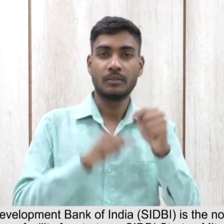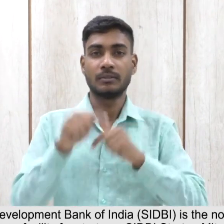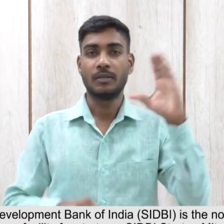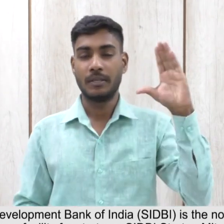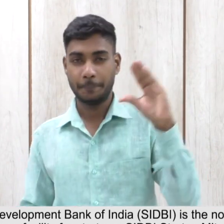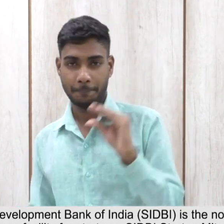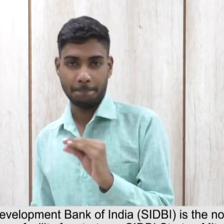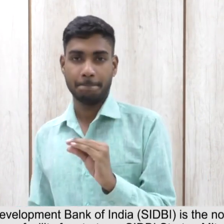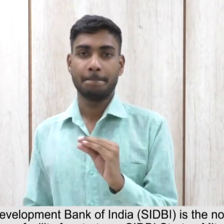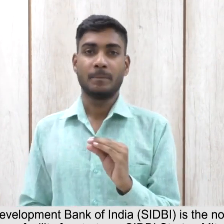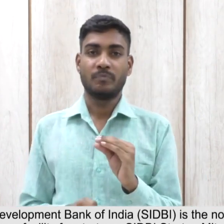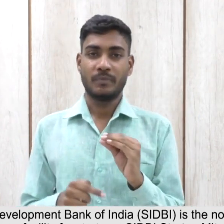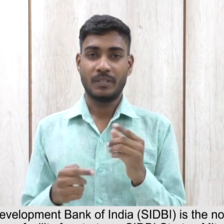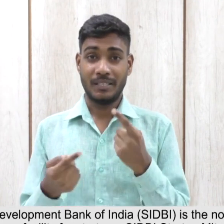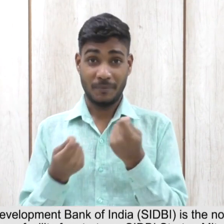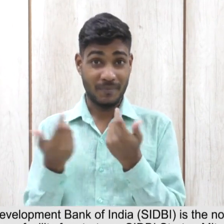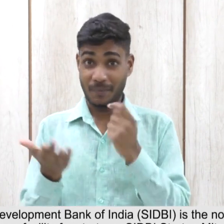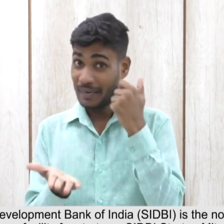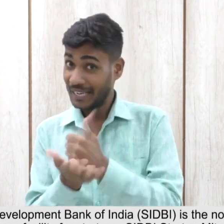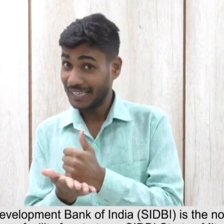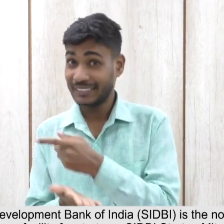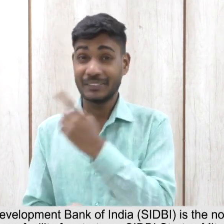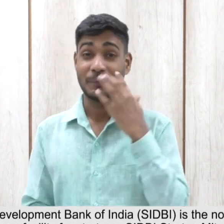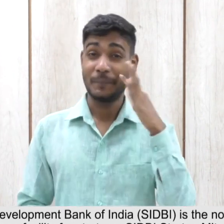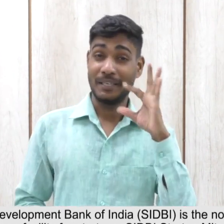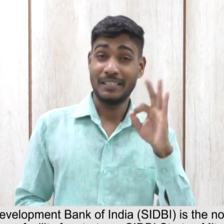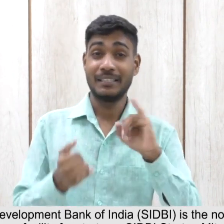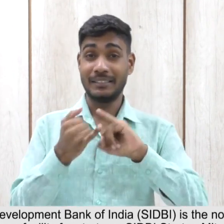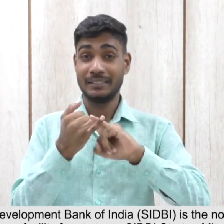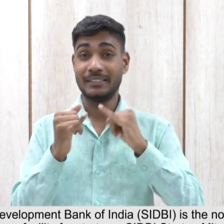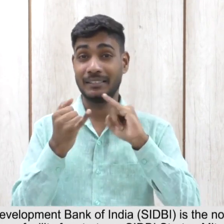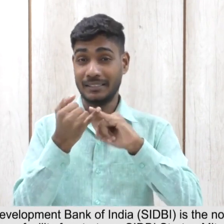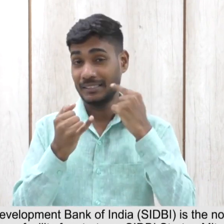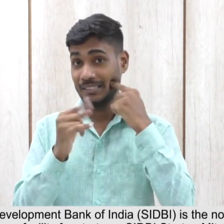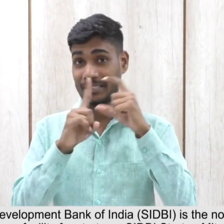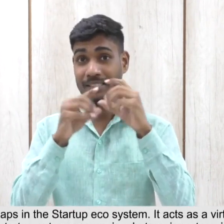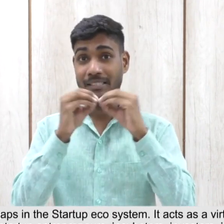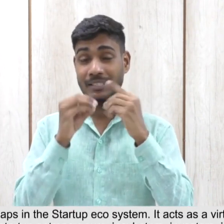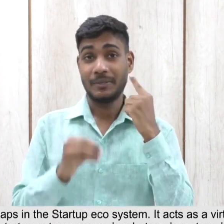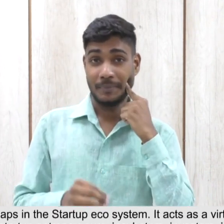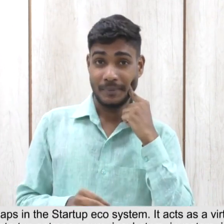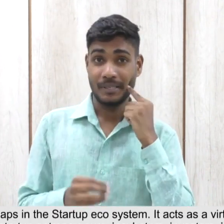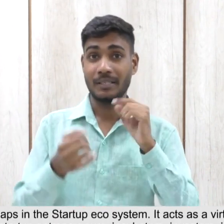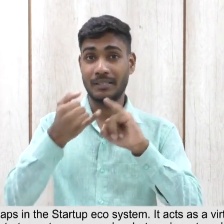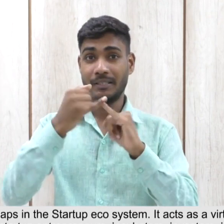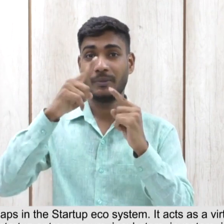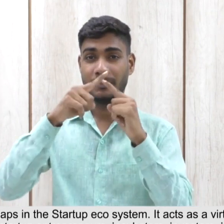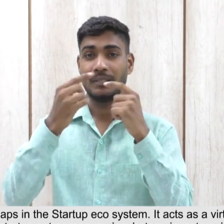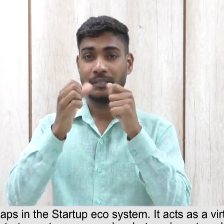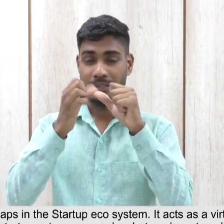The Small Development SIDBI, SIDBI, is a digital initiative of SIDBI to